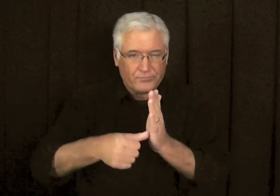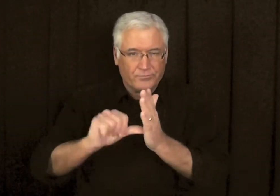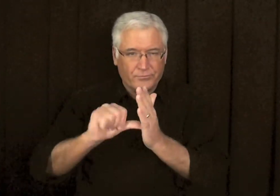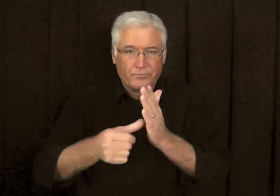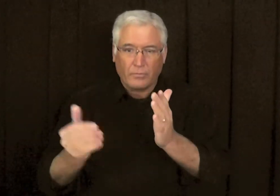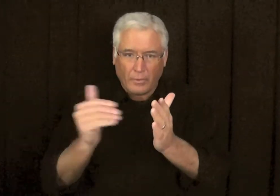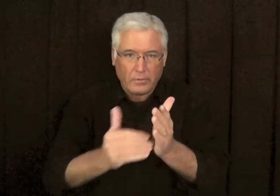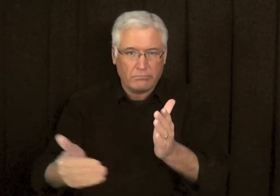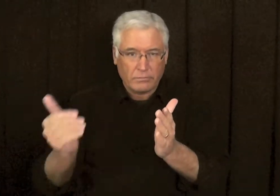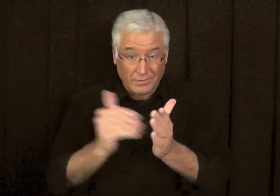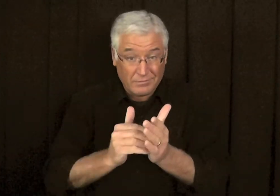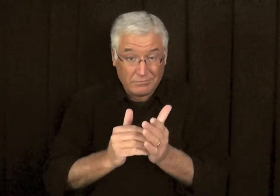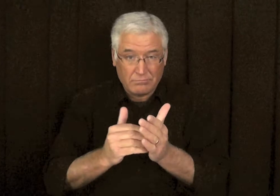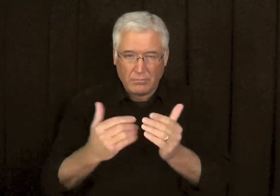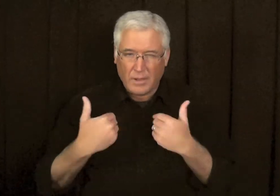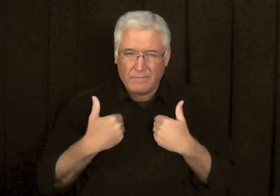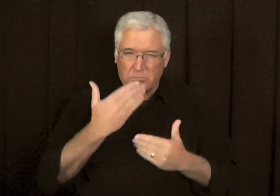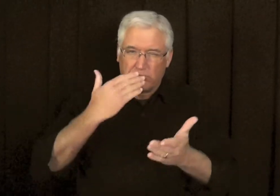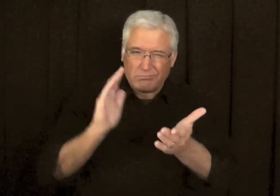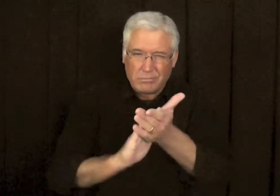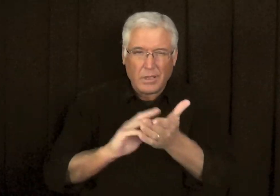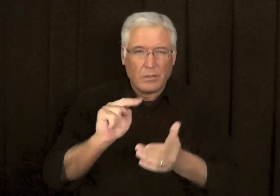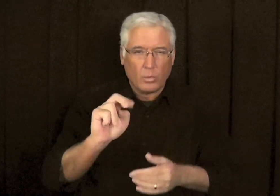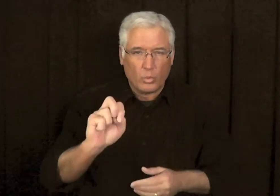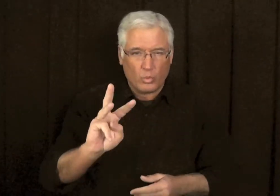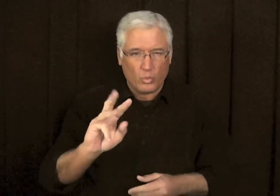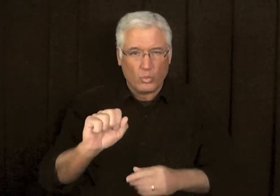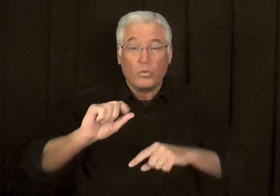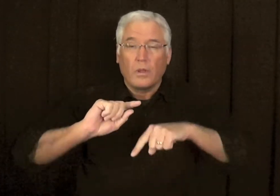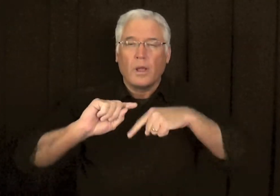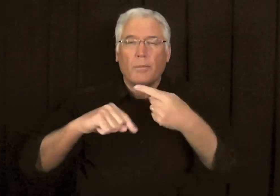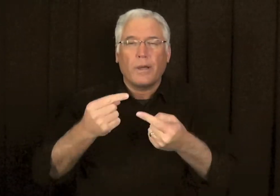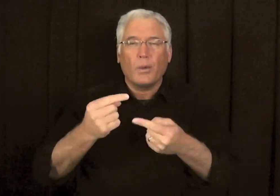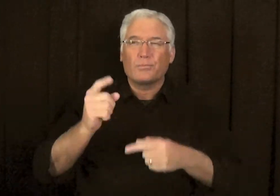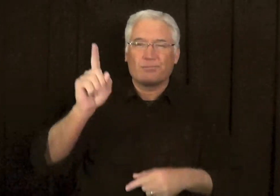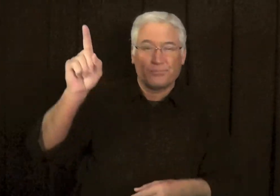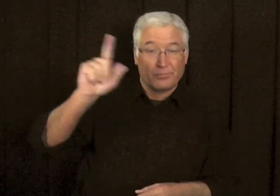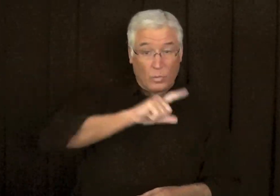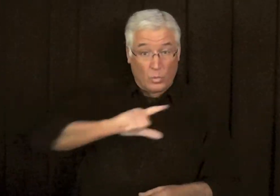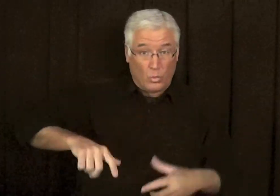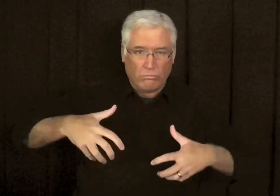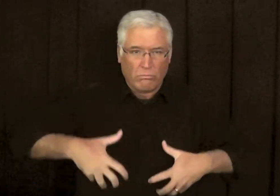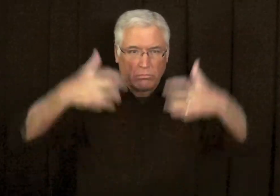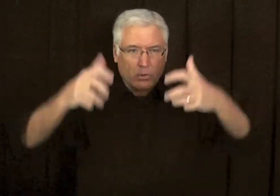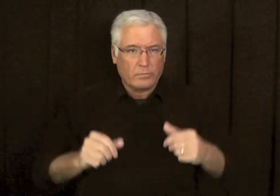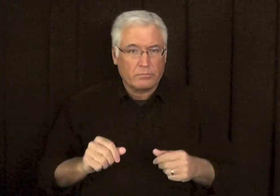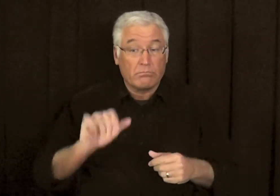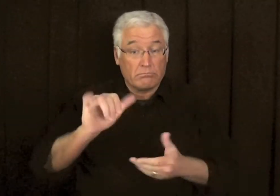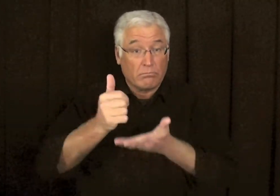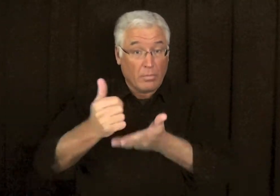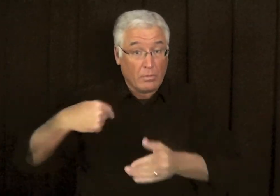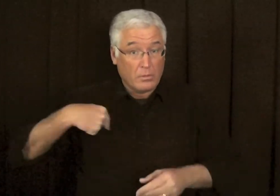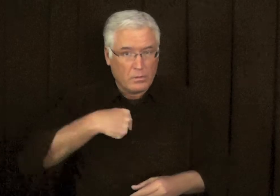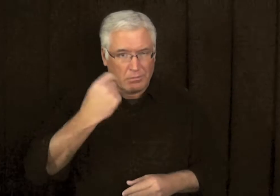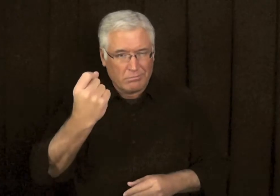Isaiah, he emphasized again and again the bad news about the Lord's wrath,